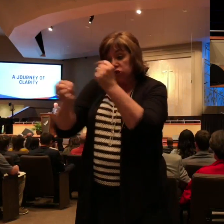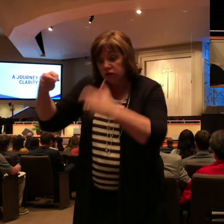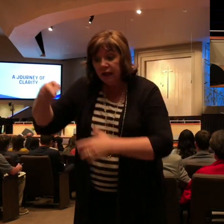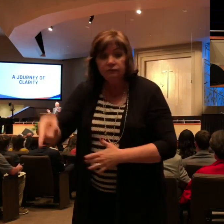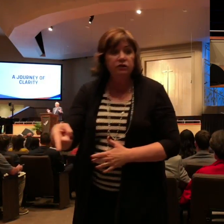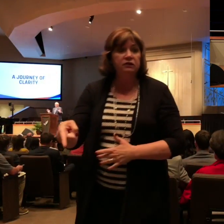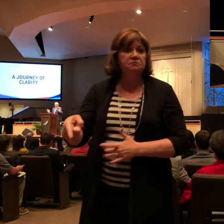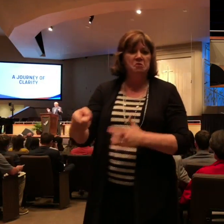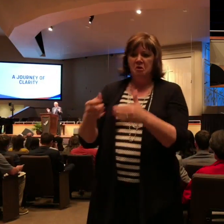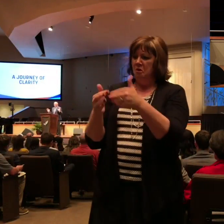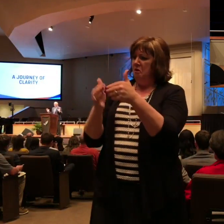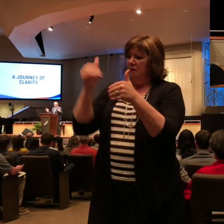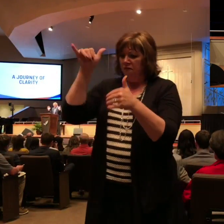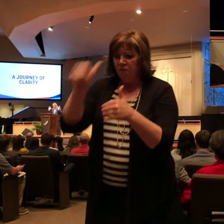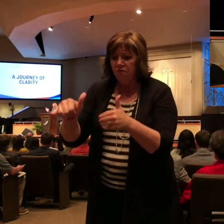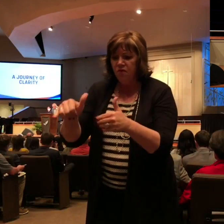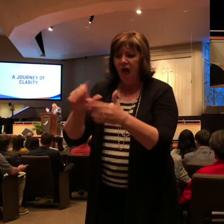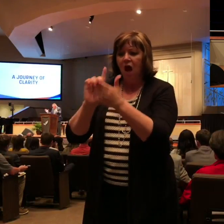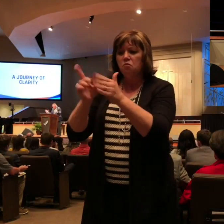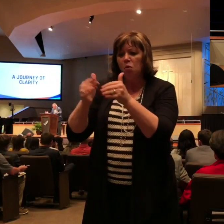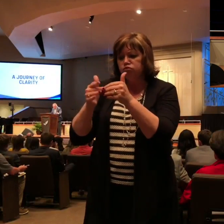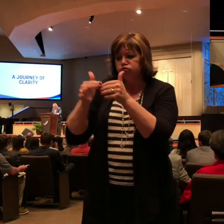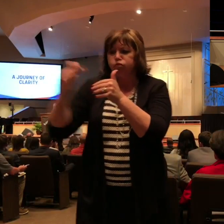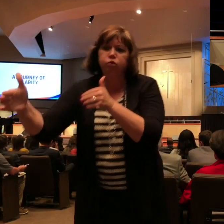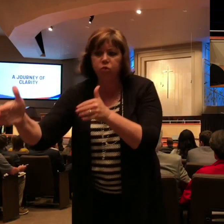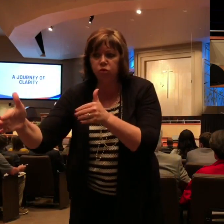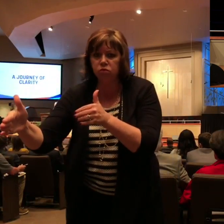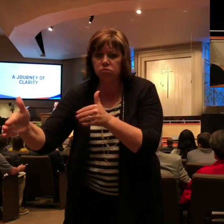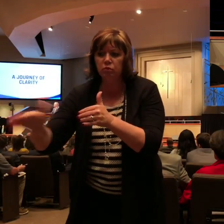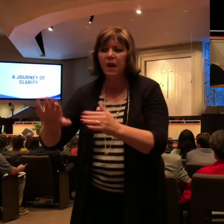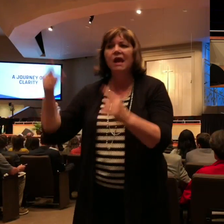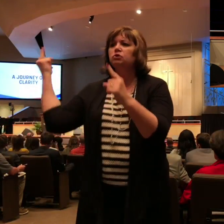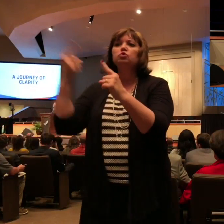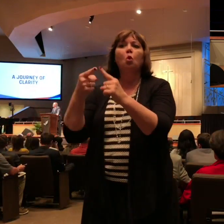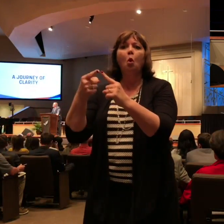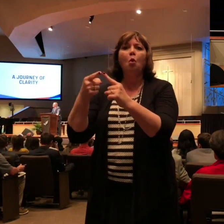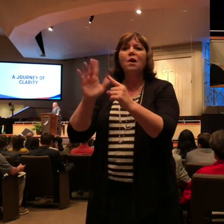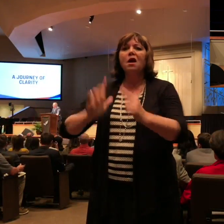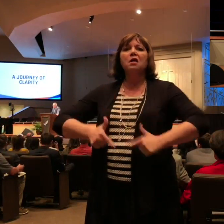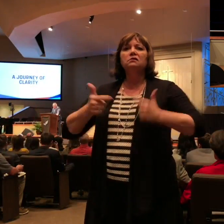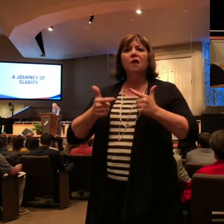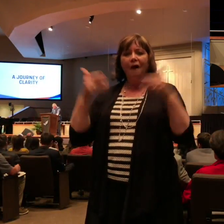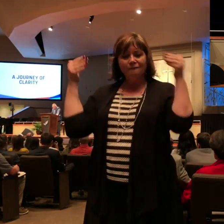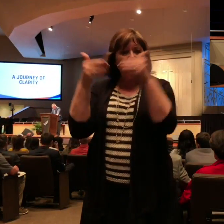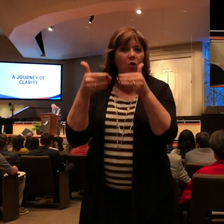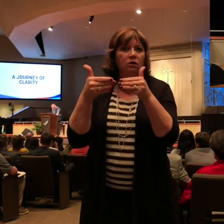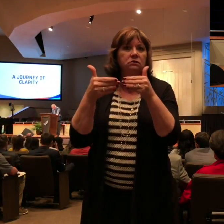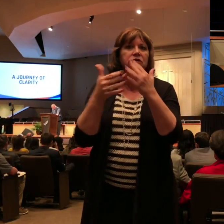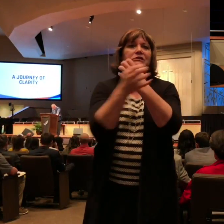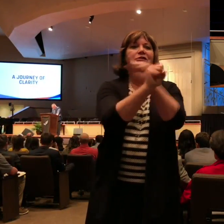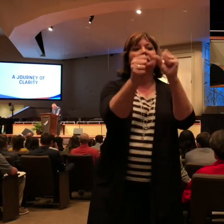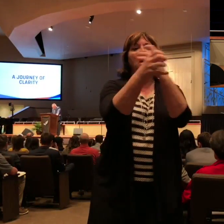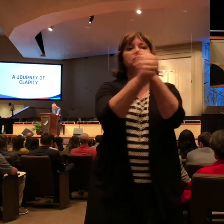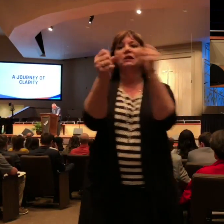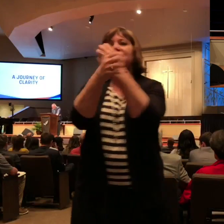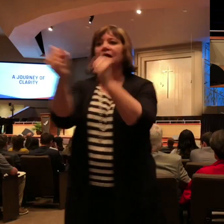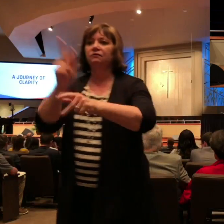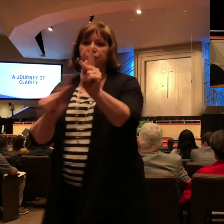nothing else mattered in life to Paul than seeing people come to know the Lord Jesus Christ. As we come to the book of Philippians, Paul is under